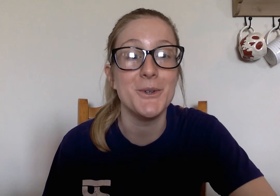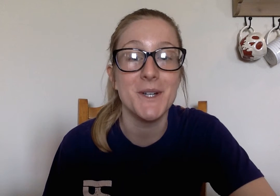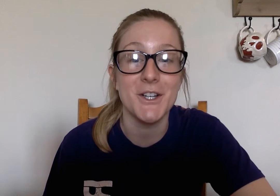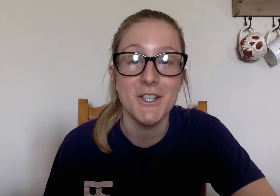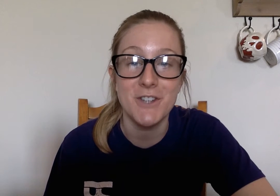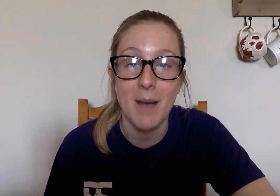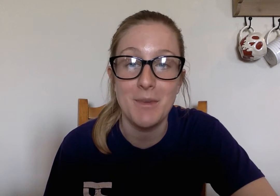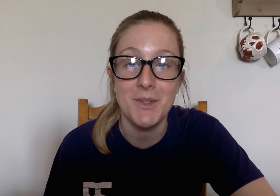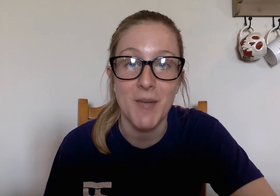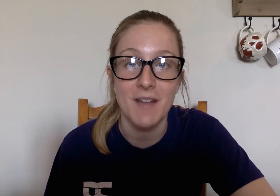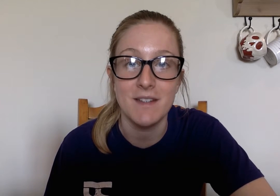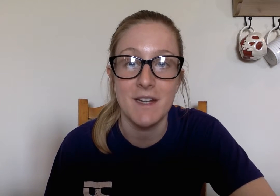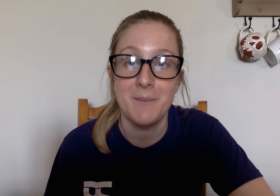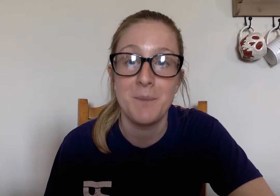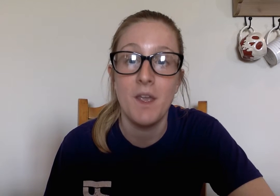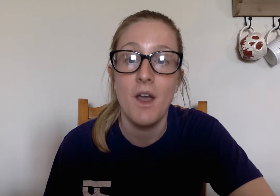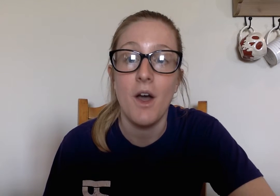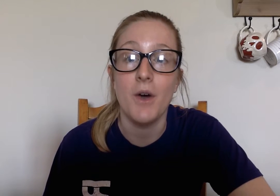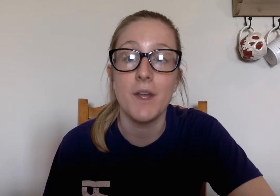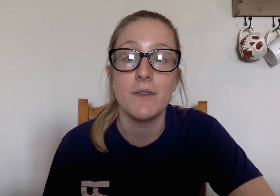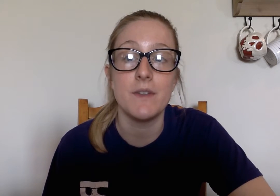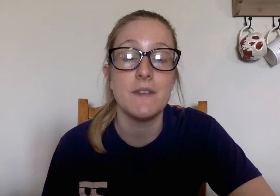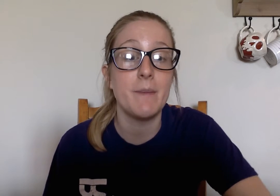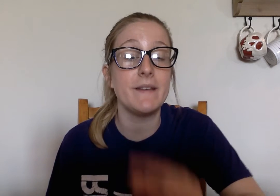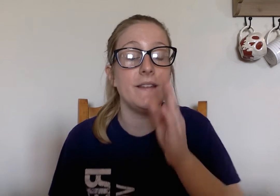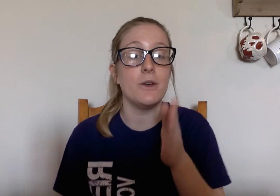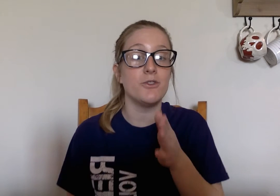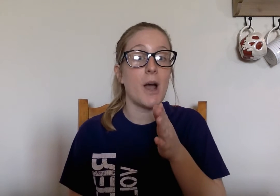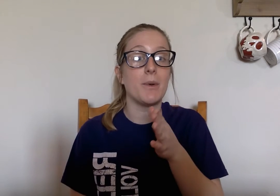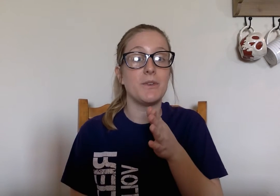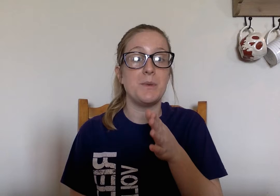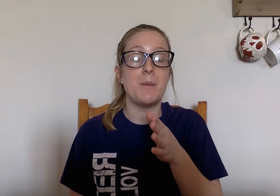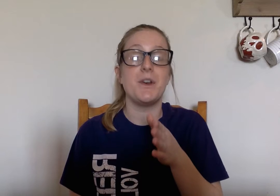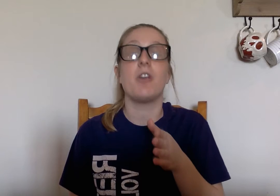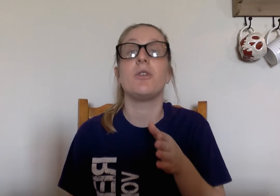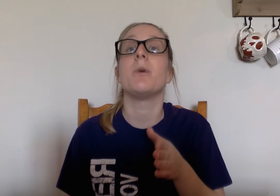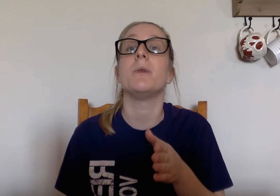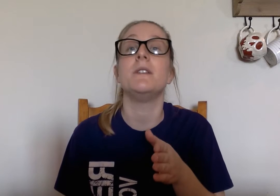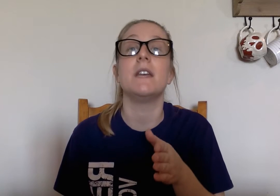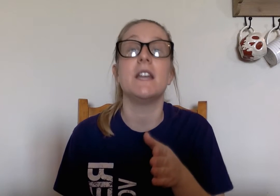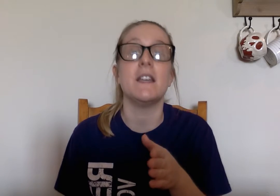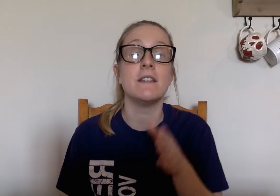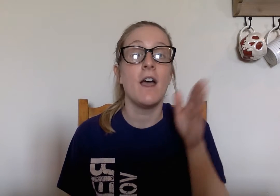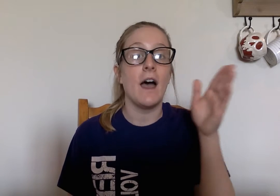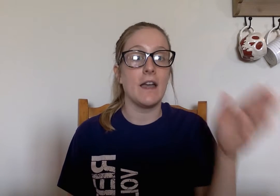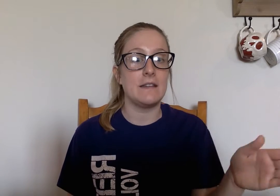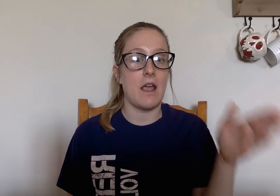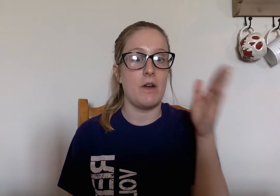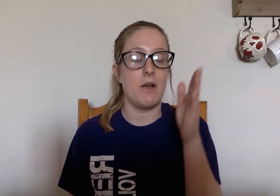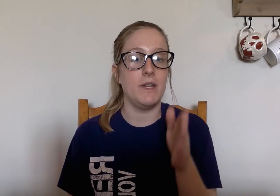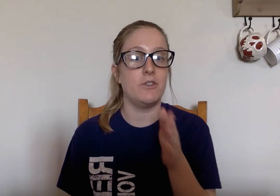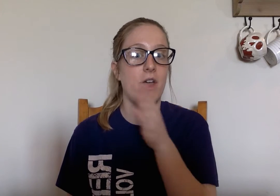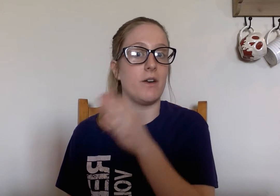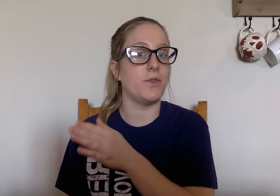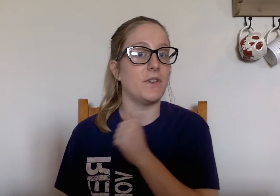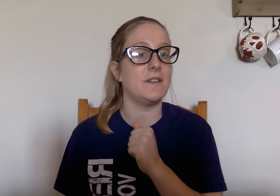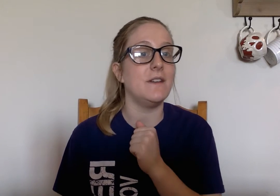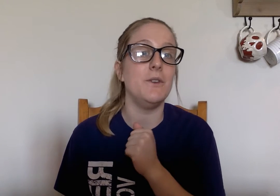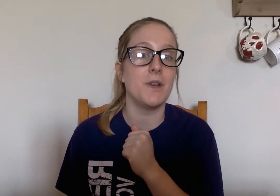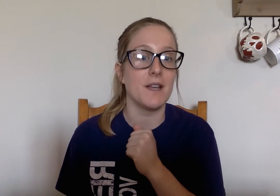good job if you guessed it okay so this is my single chopper so remember yesterday what we did is I sounded out each letter first to see if you could